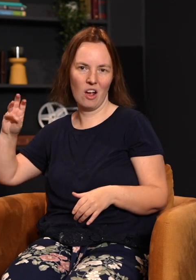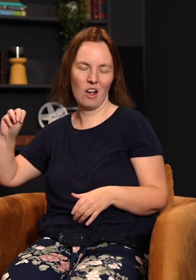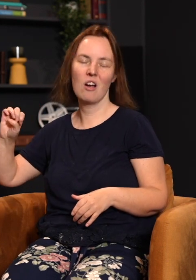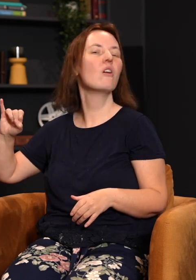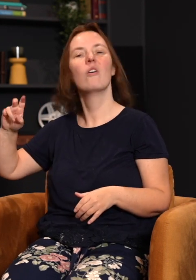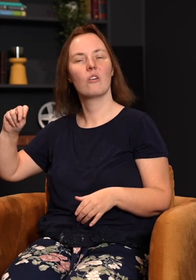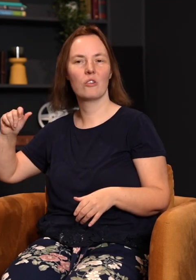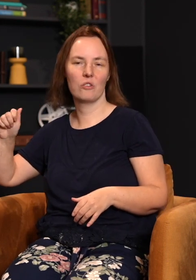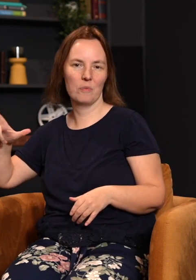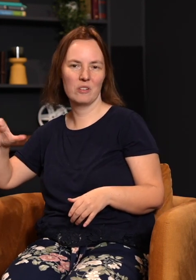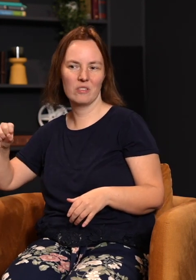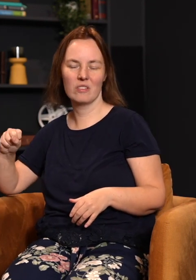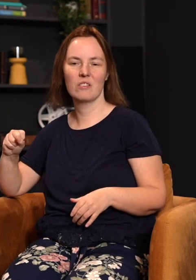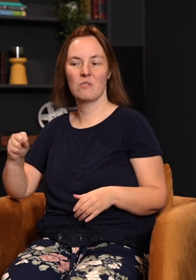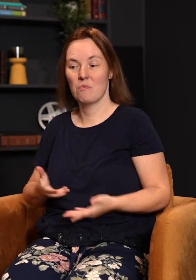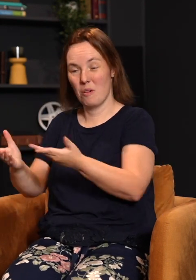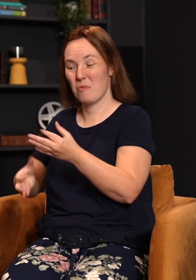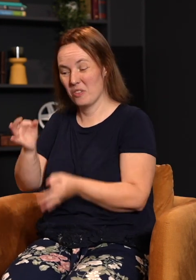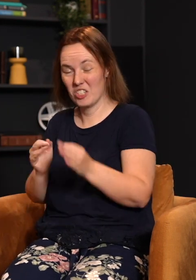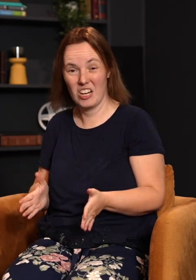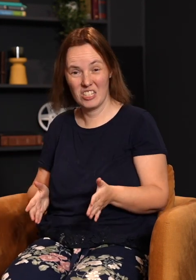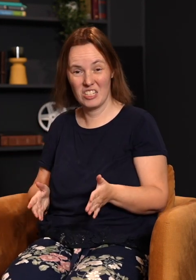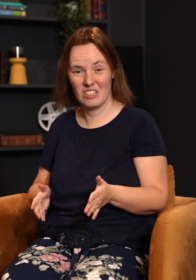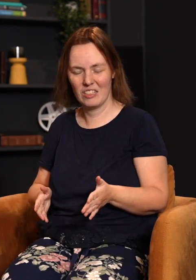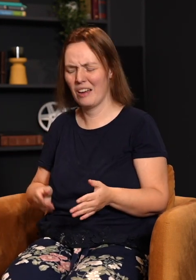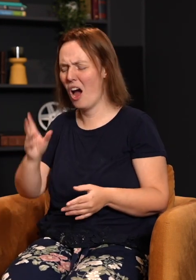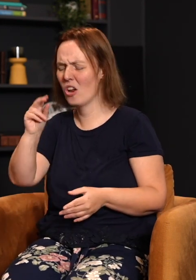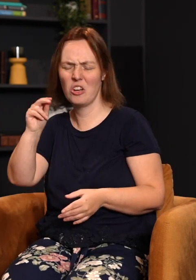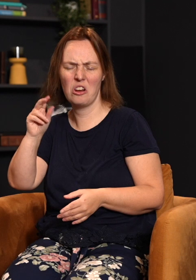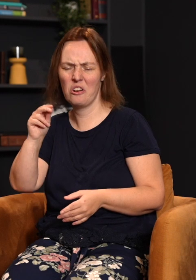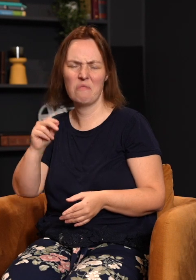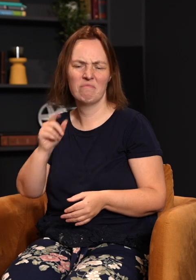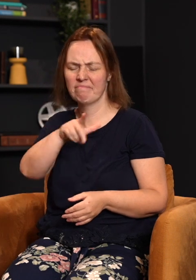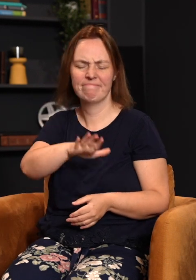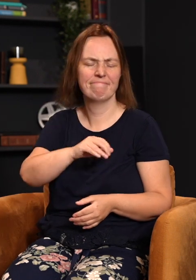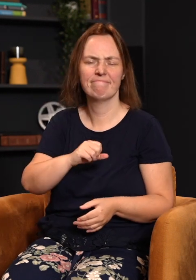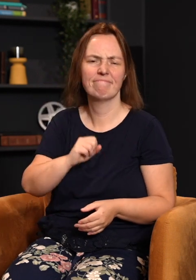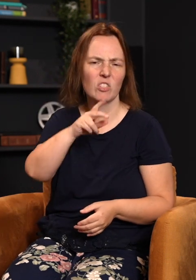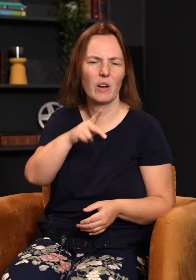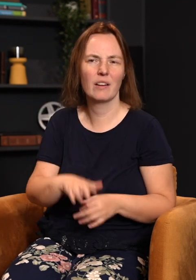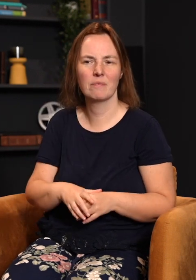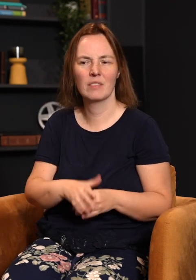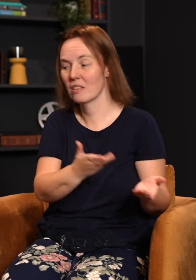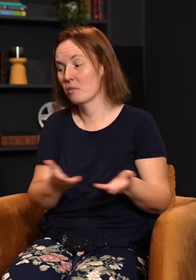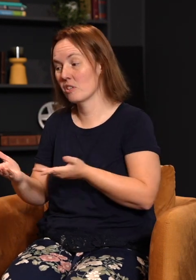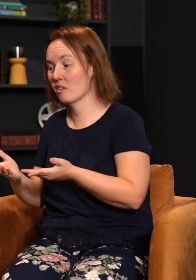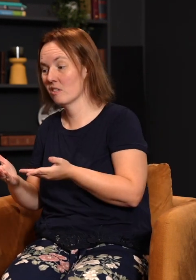the judge, and the judge just said, ah, that's no big deal. You go your separate way. That person might get off, but what do they do? They return to society and offend